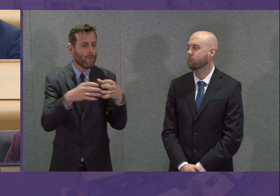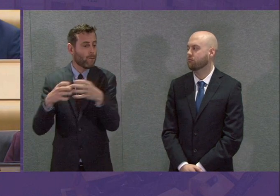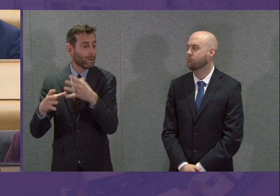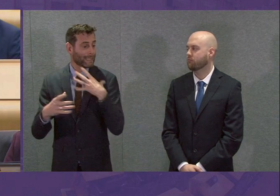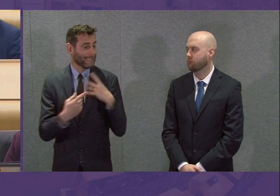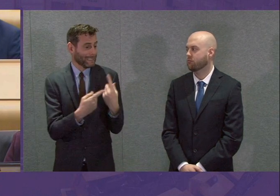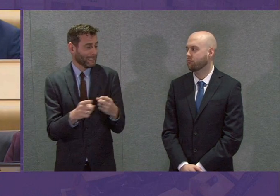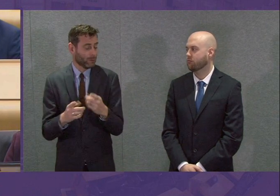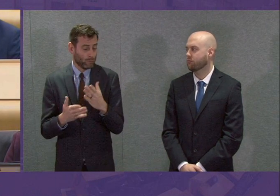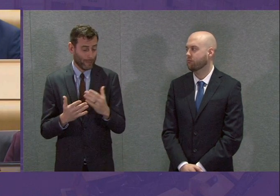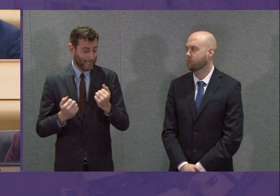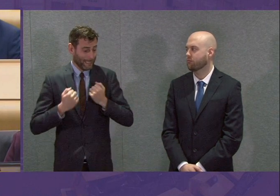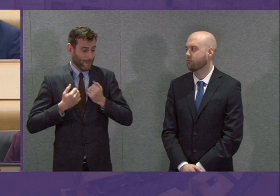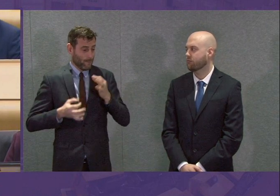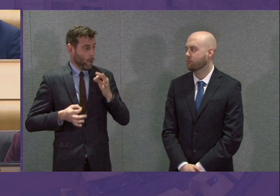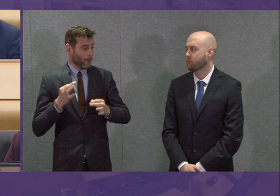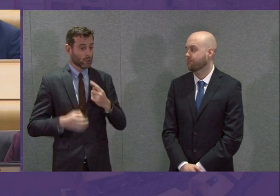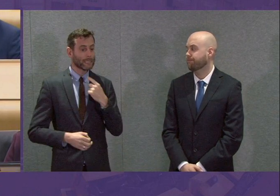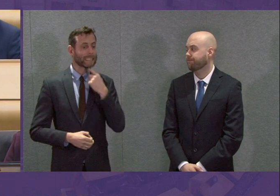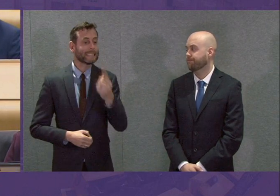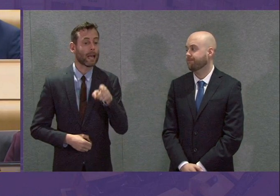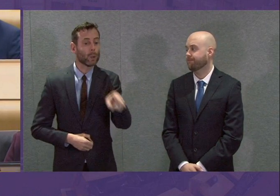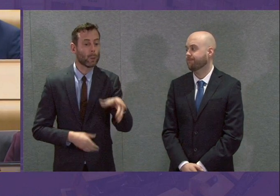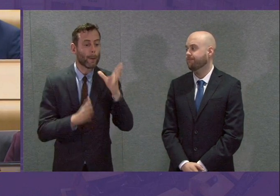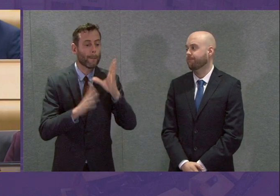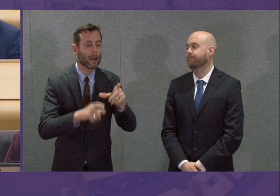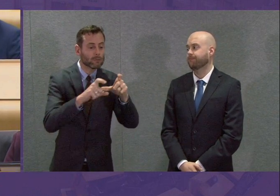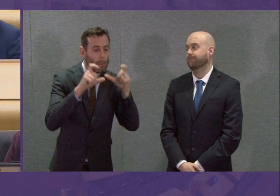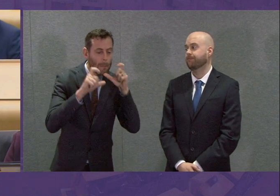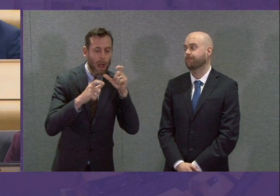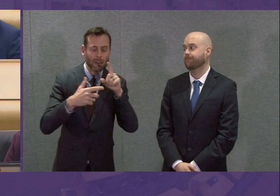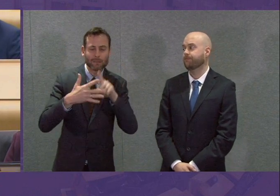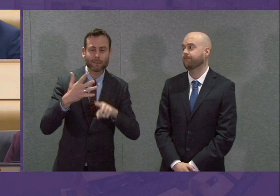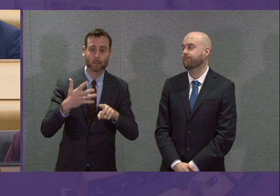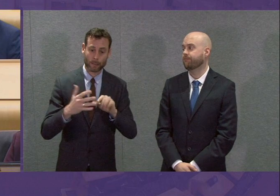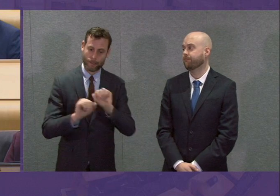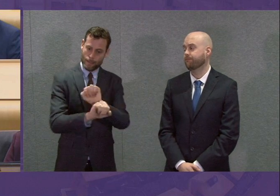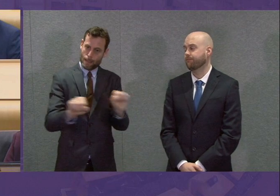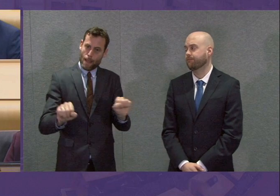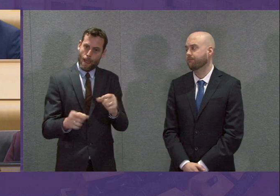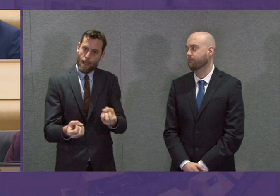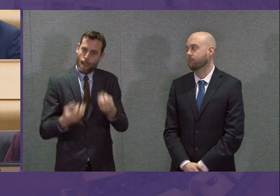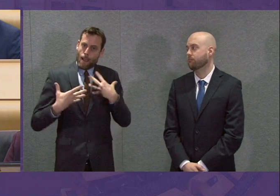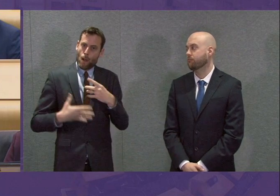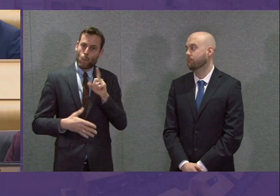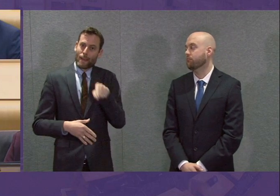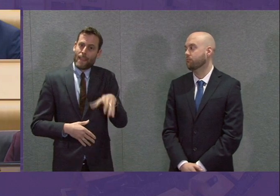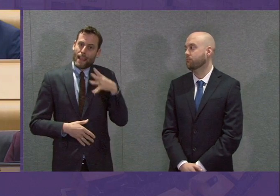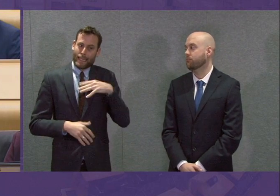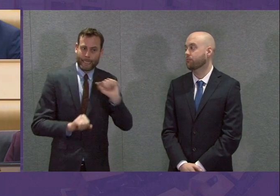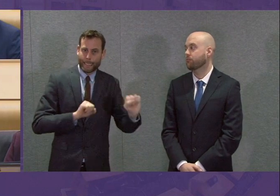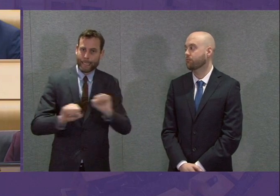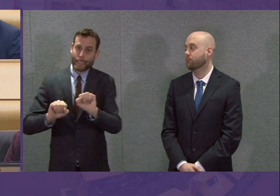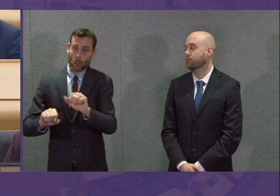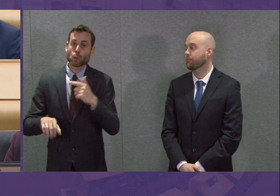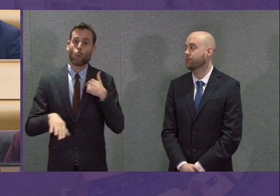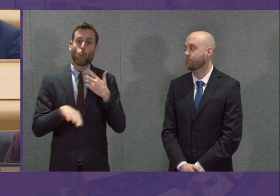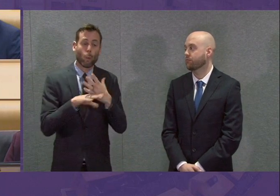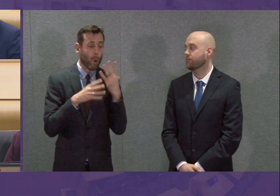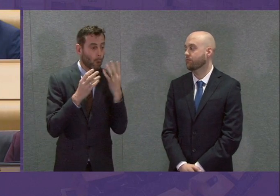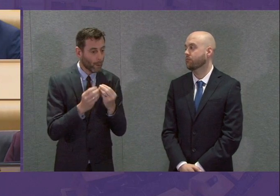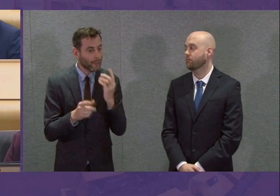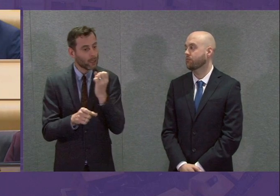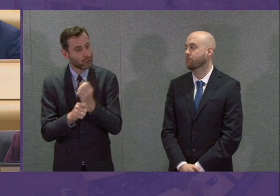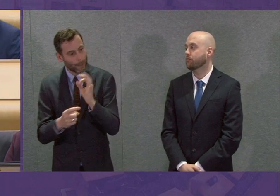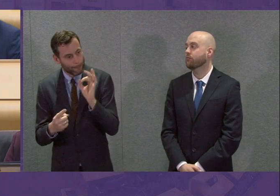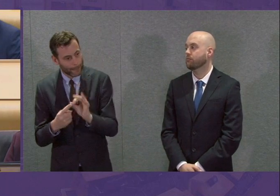as politicians, to say what is required. is for Health Protection Scotland to do so. And we will continue to work, as we have done with GPs and with the Ambulance Service,